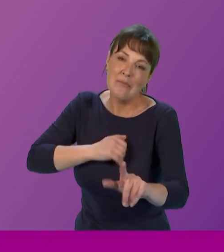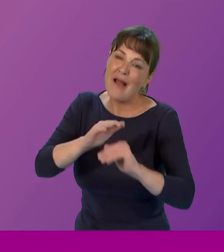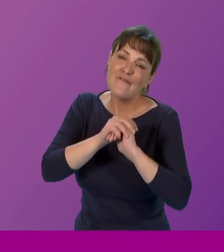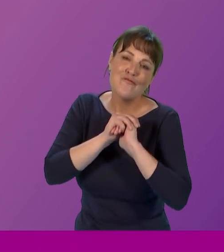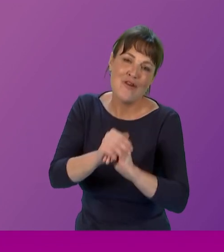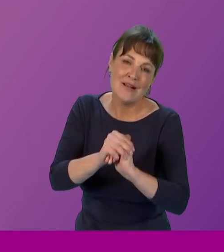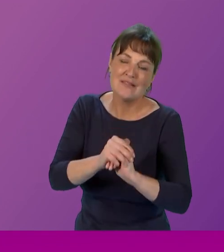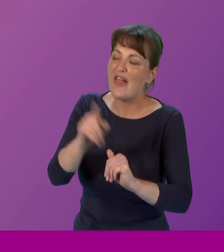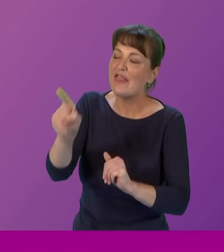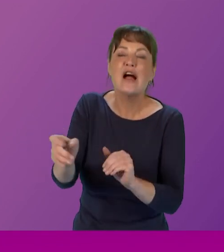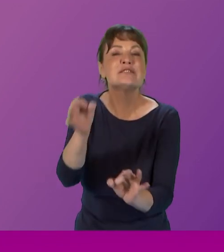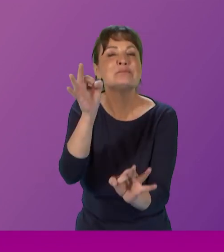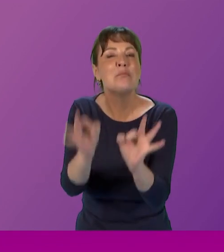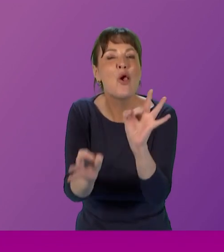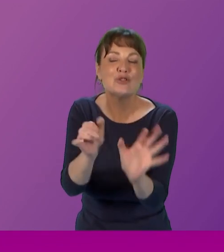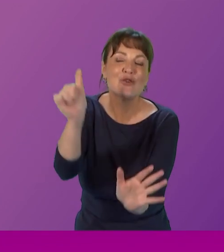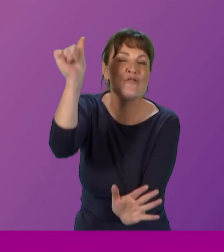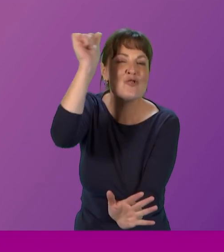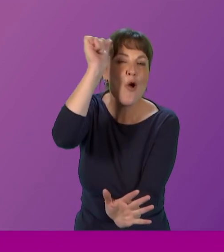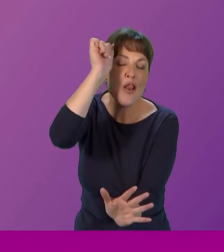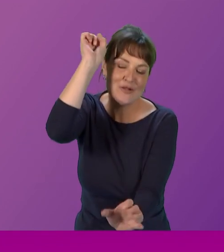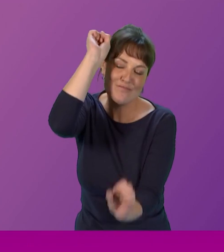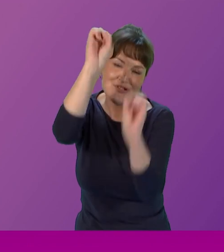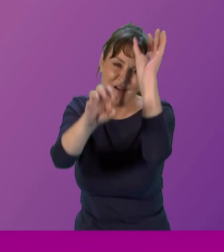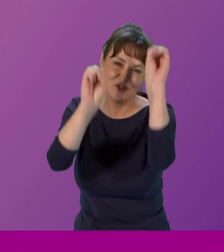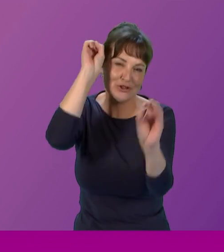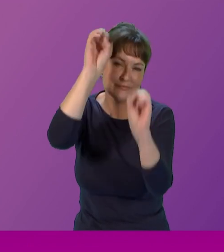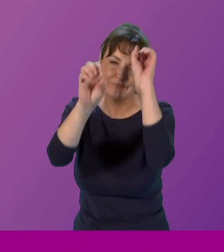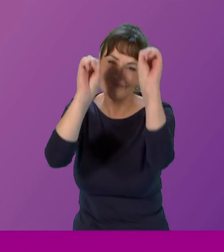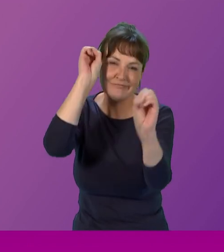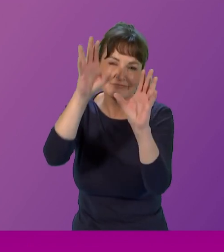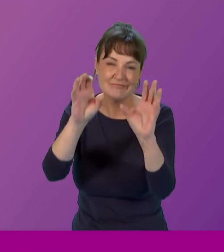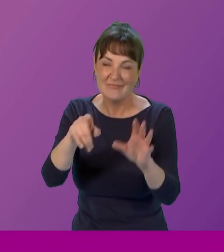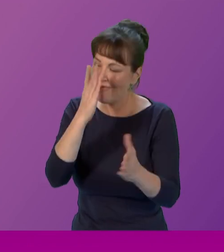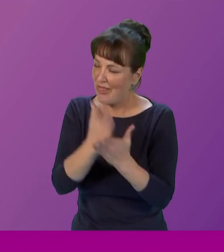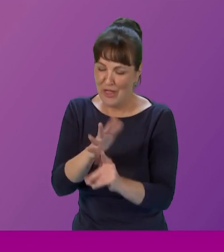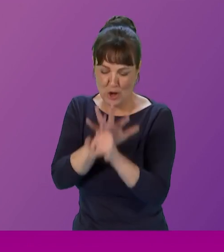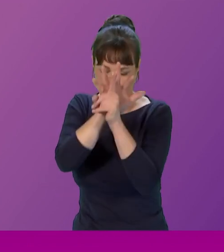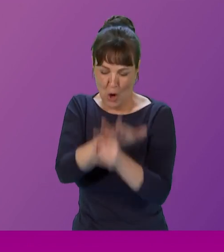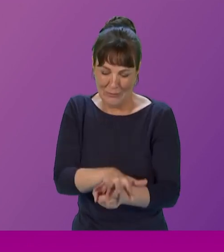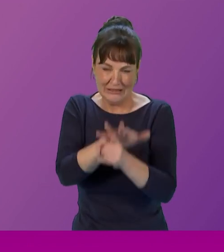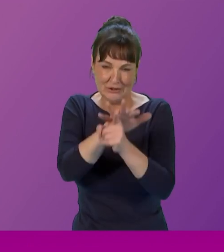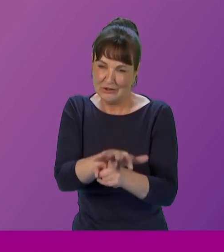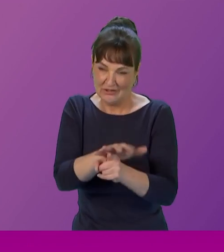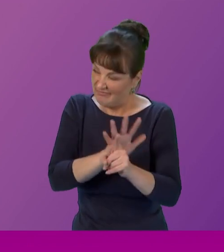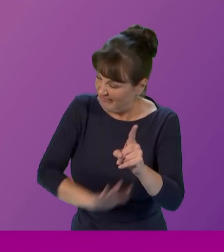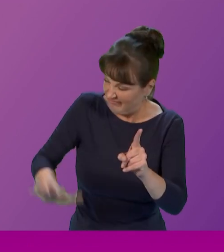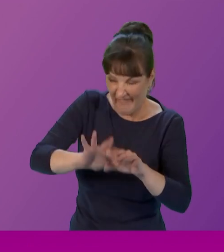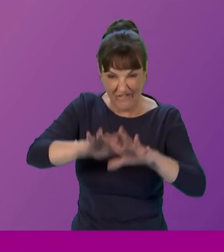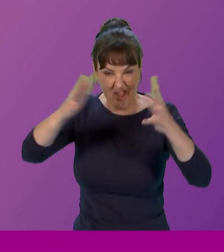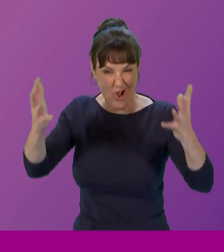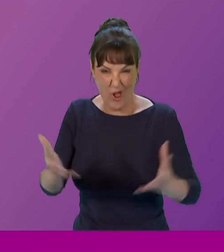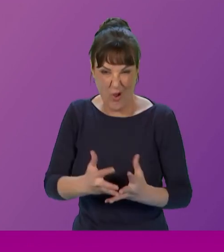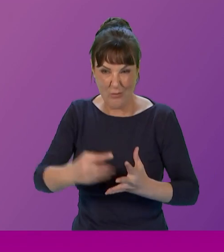politics of knowledge production for you the domination of elite and global north in knowledge production as a function